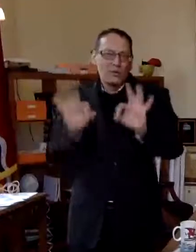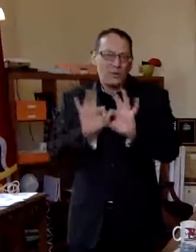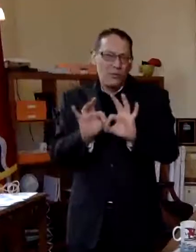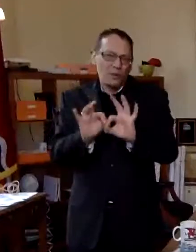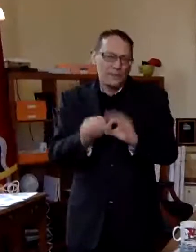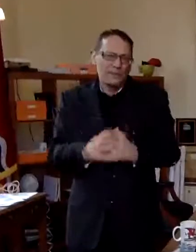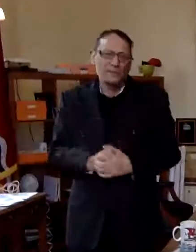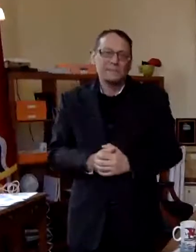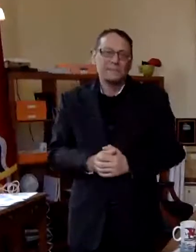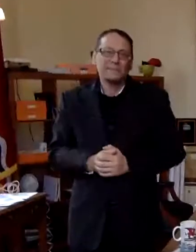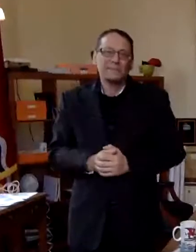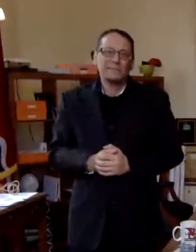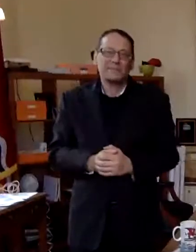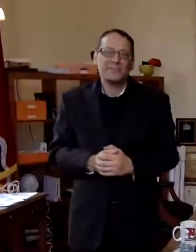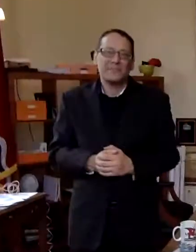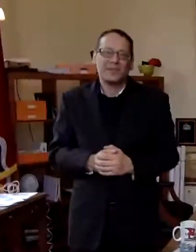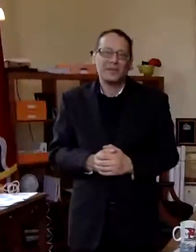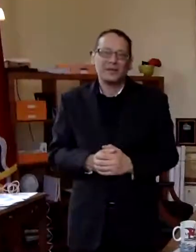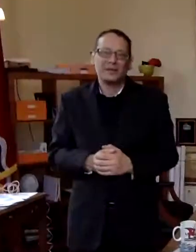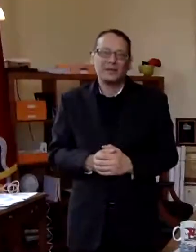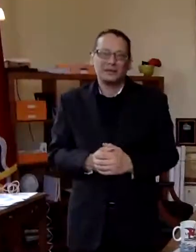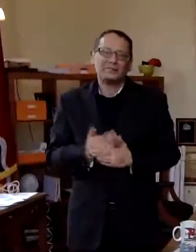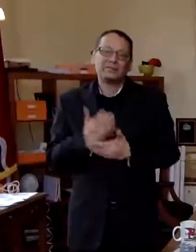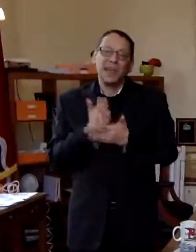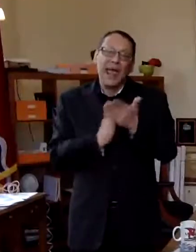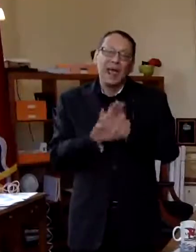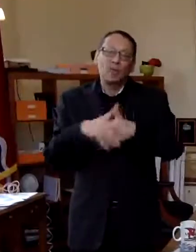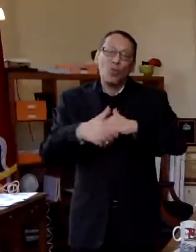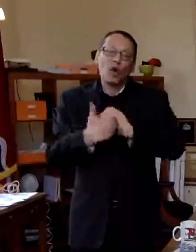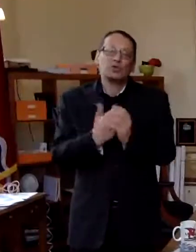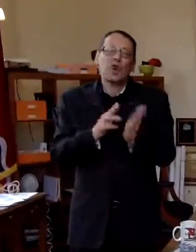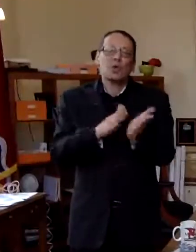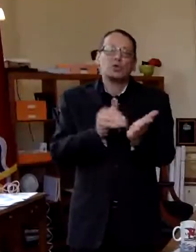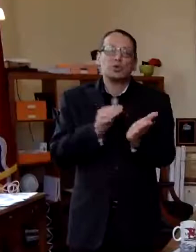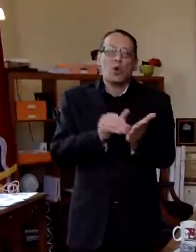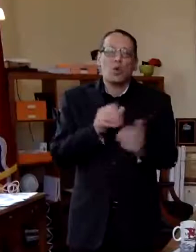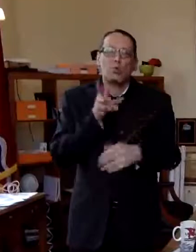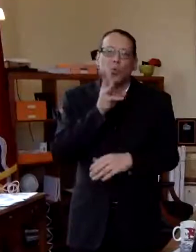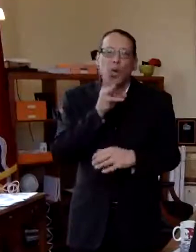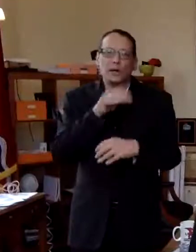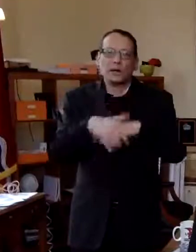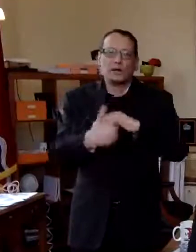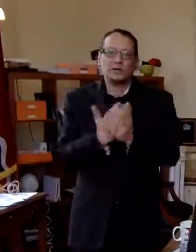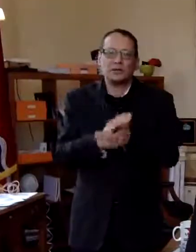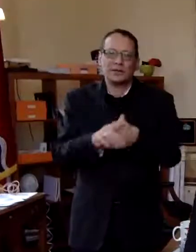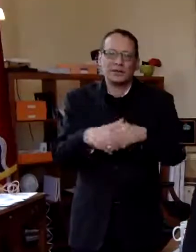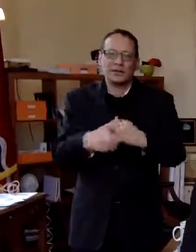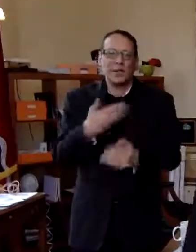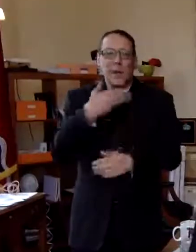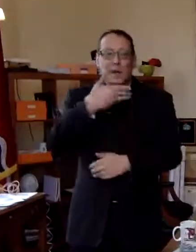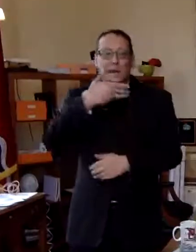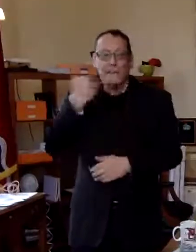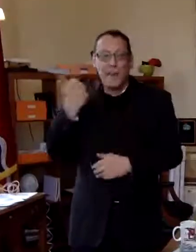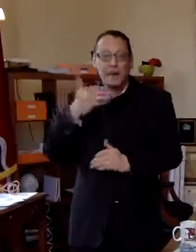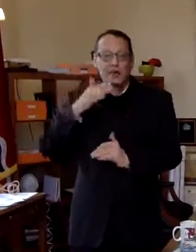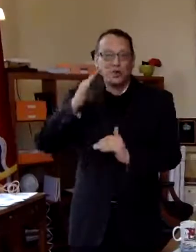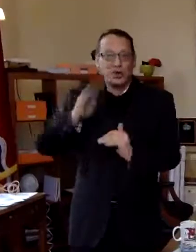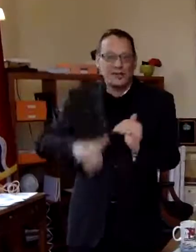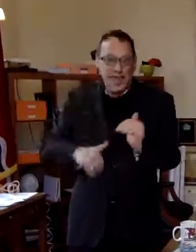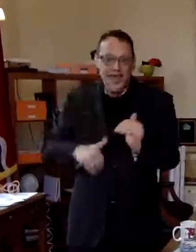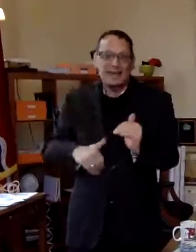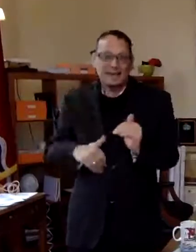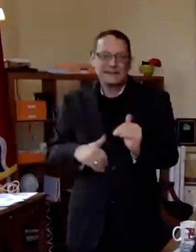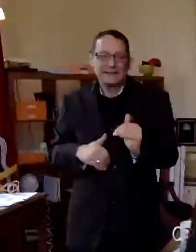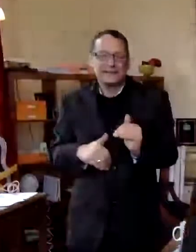and um hand washing with soap and water soap and water is better than than uh let me see that stuff